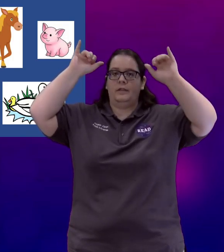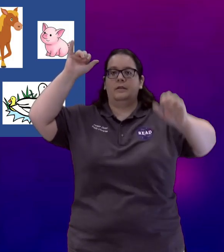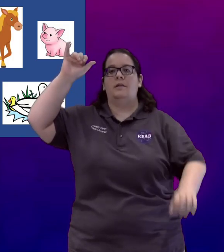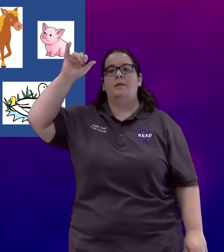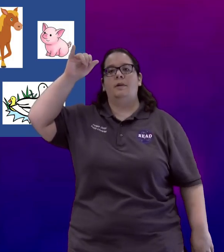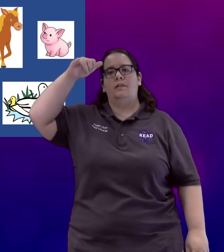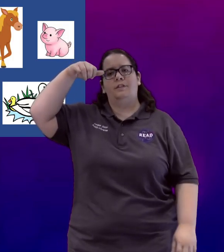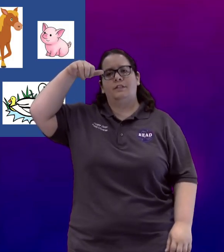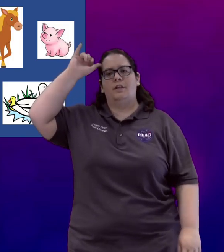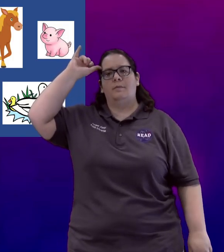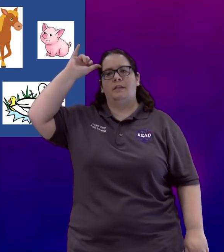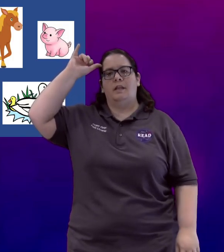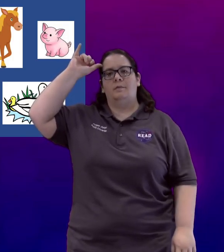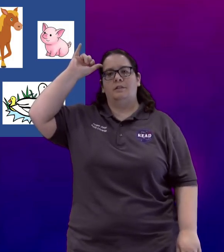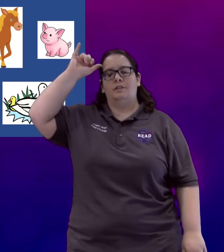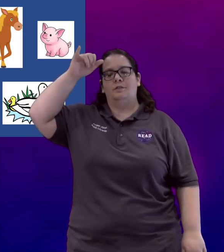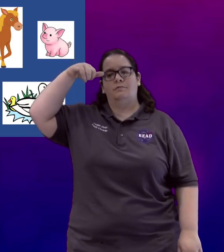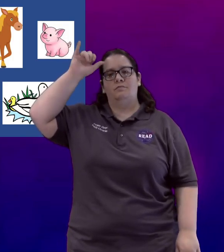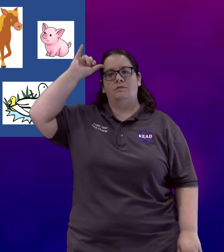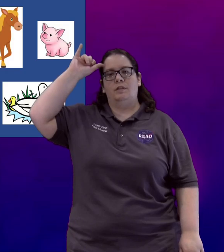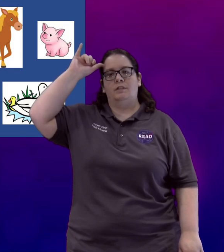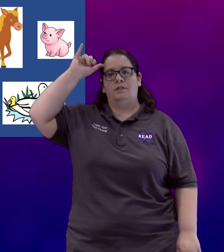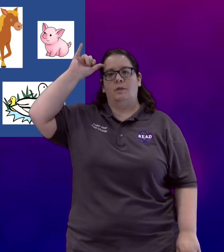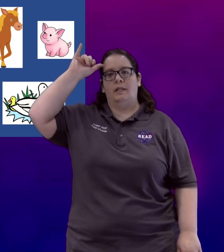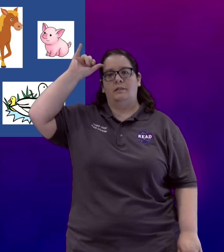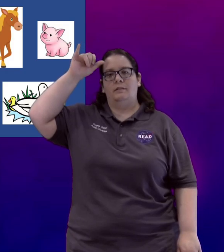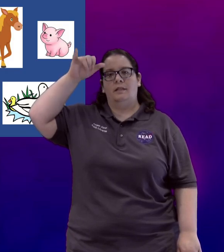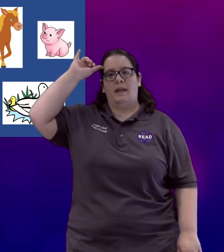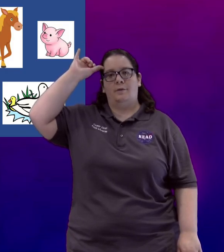but if you're just talking about the animal in general you can just do one hand. Cow.